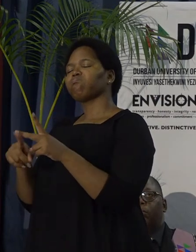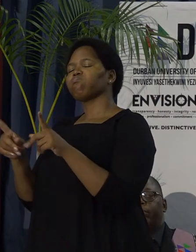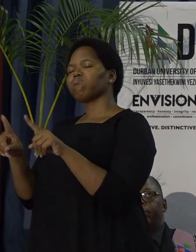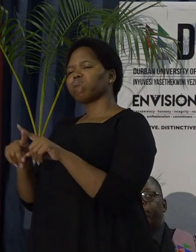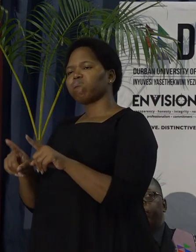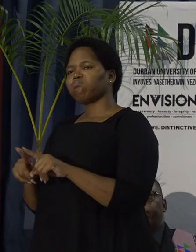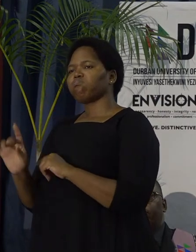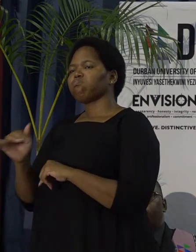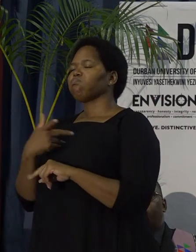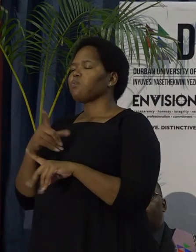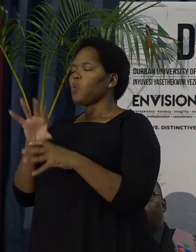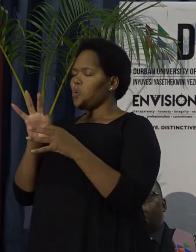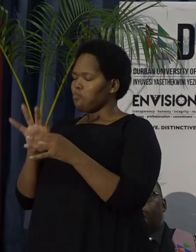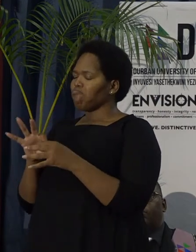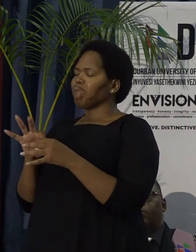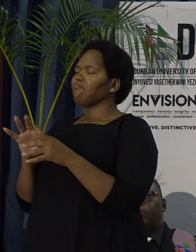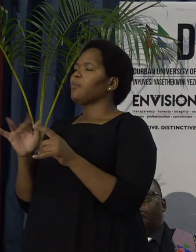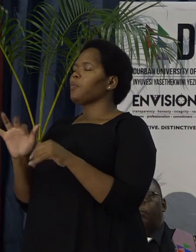of us.